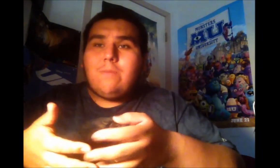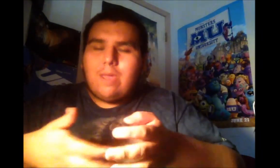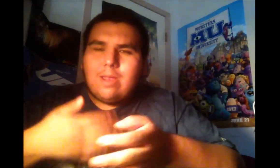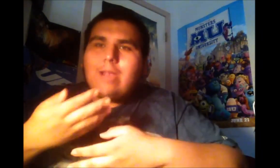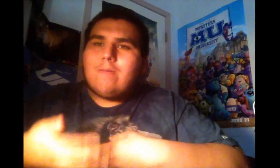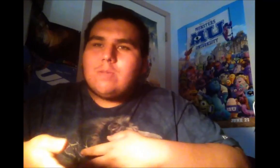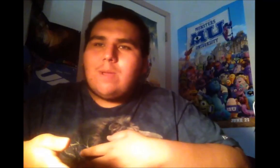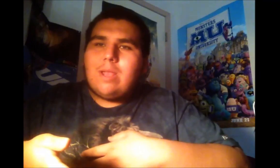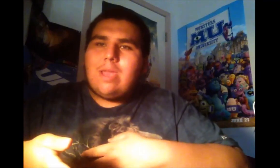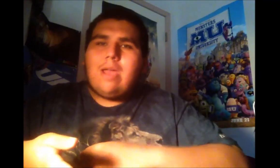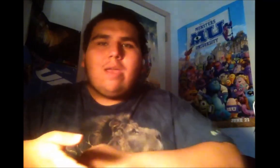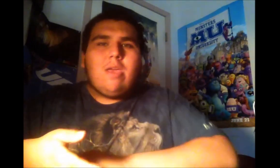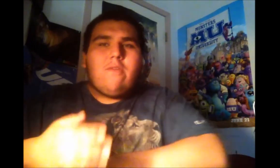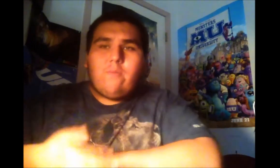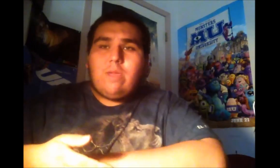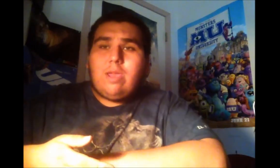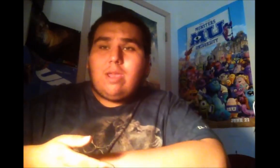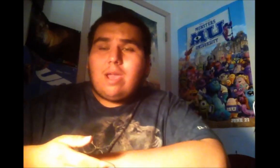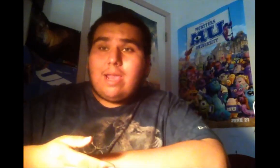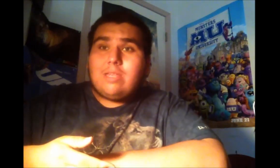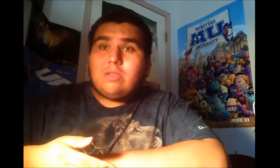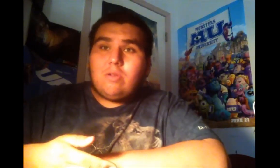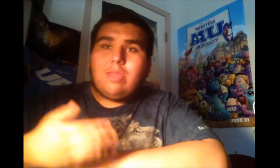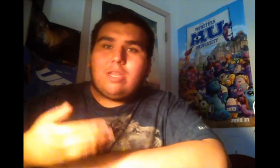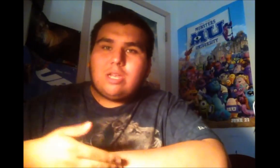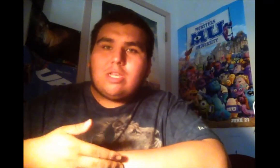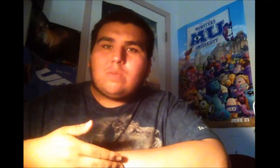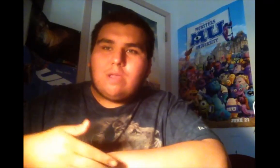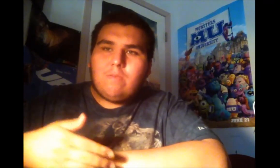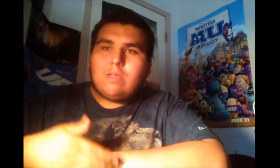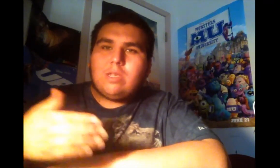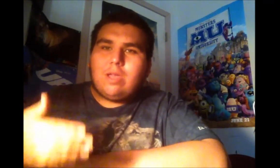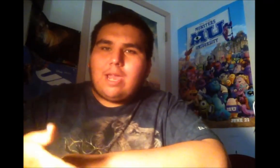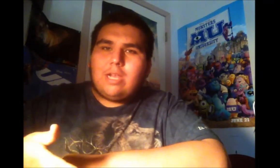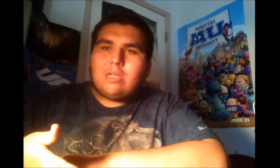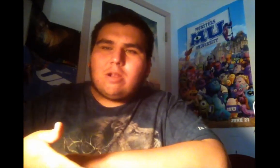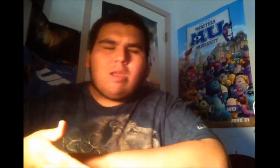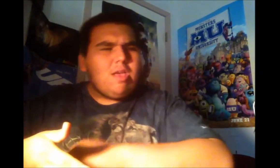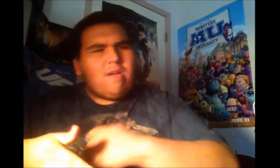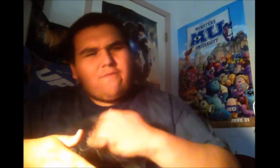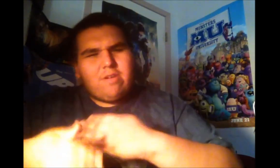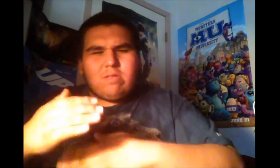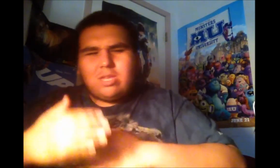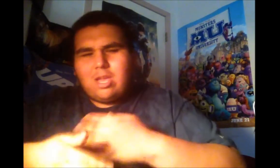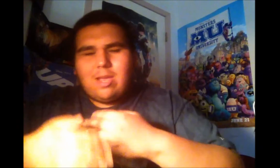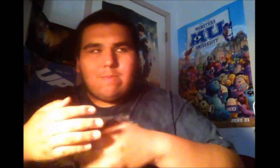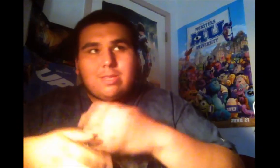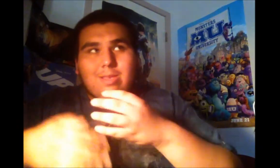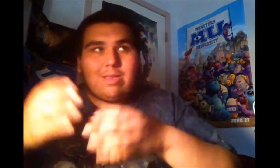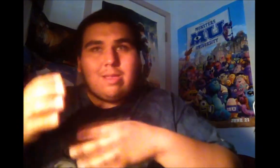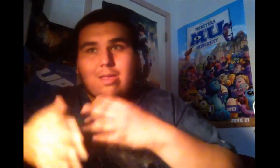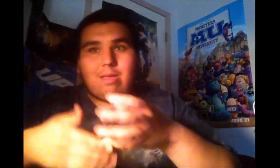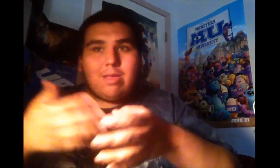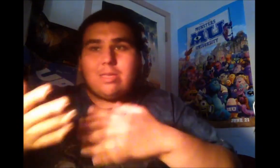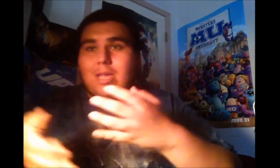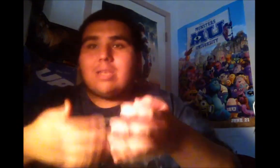opinion. I can respect that. For me, I do think Jaden Smith was a good actor. A few times, his acting